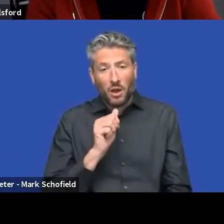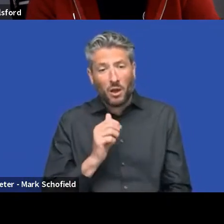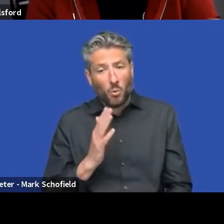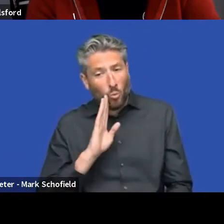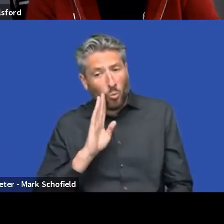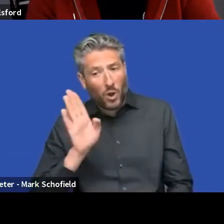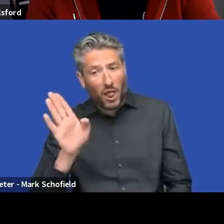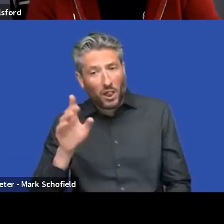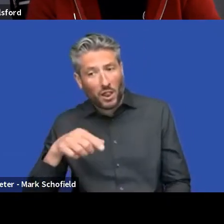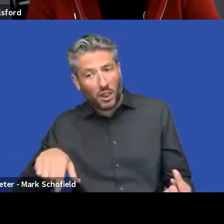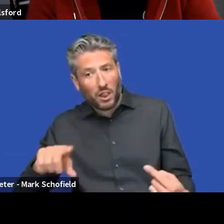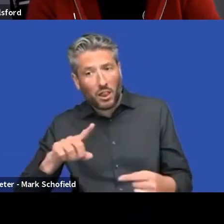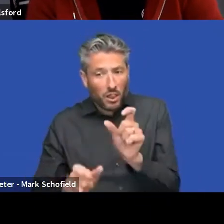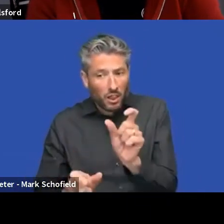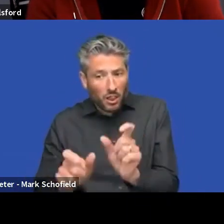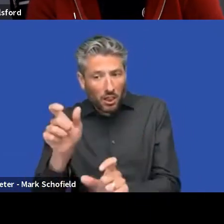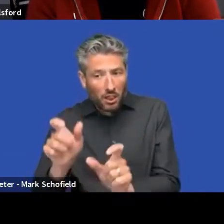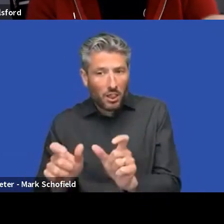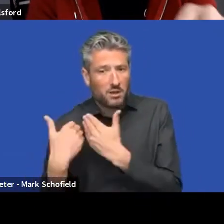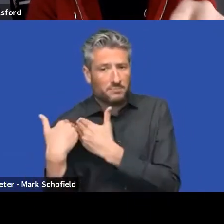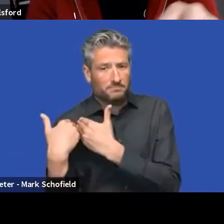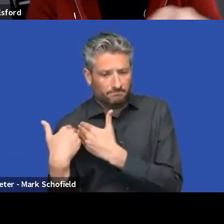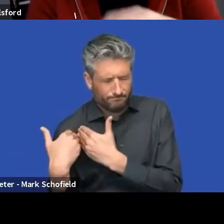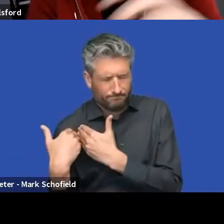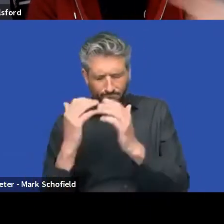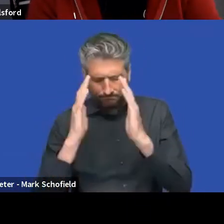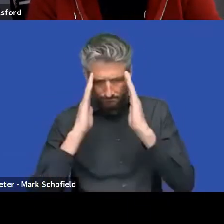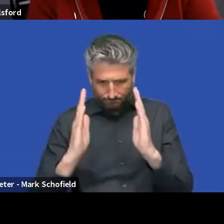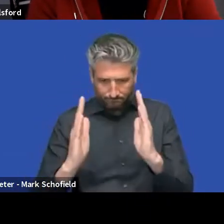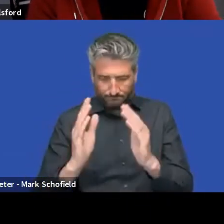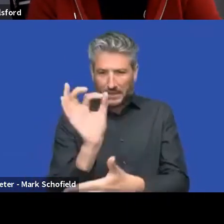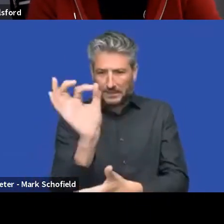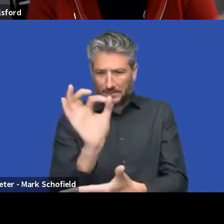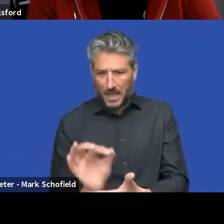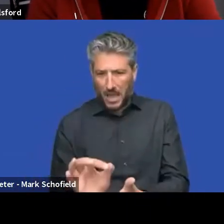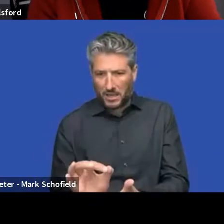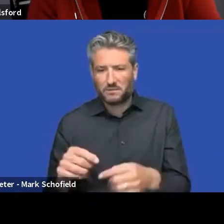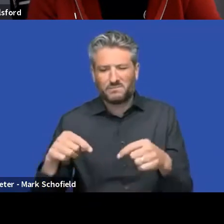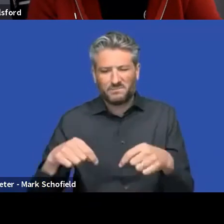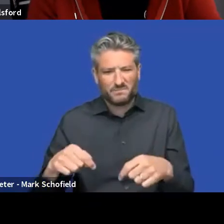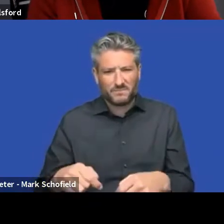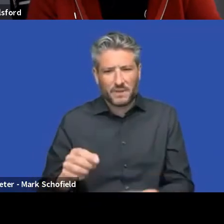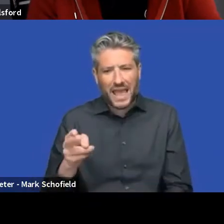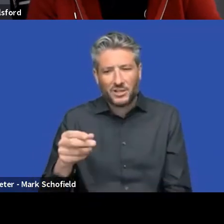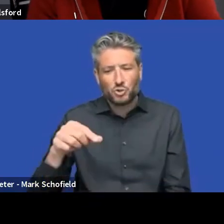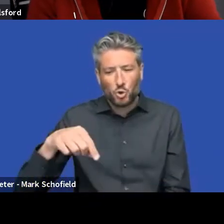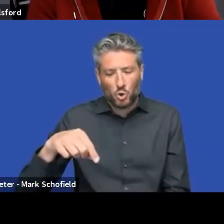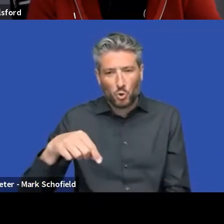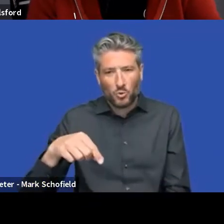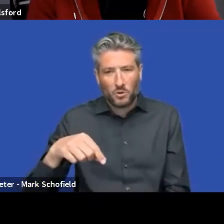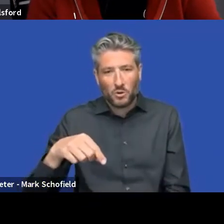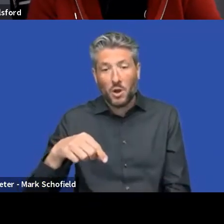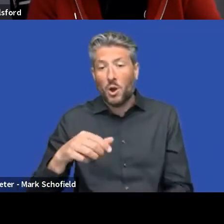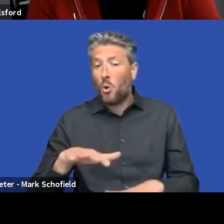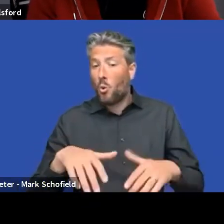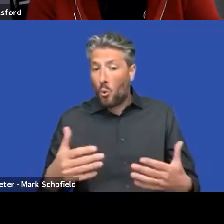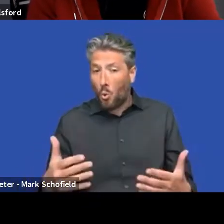team members at HQ that if we are creating new components, do we have people from a design perspective to make sure